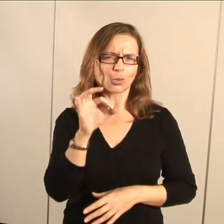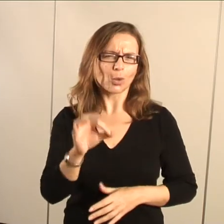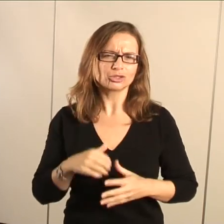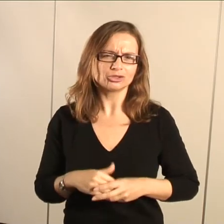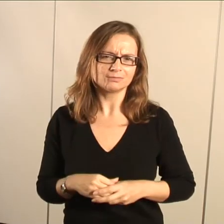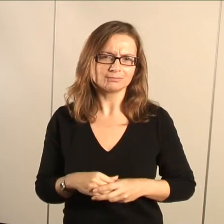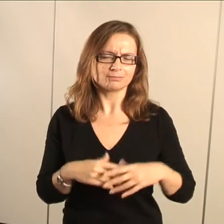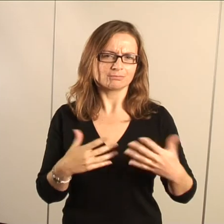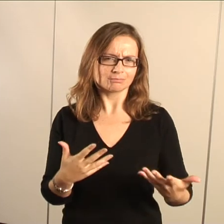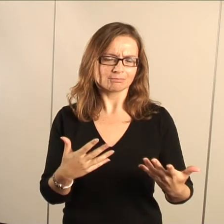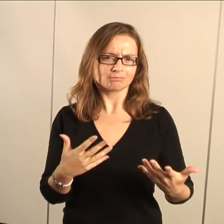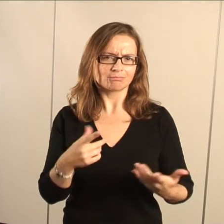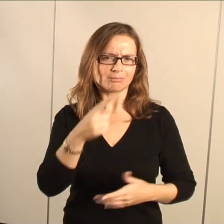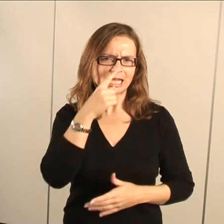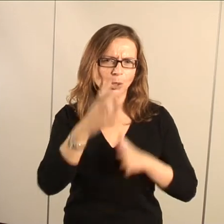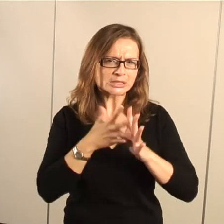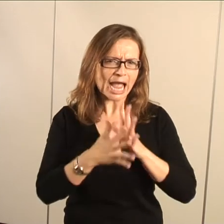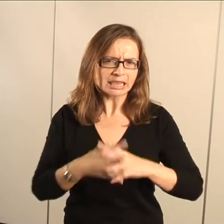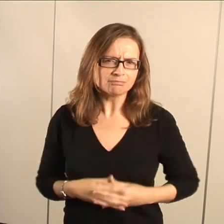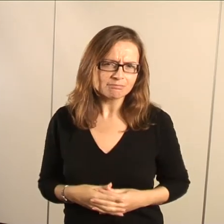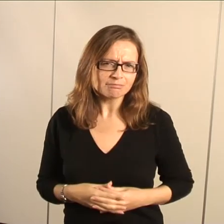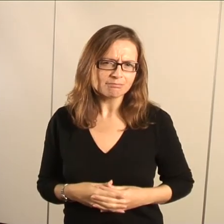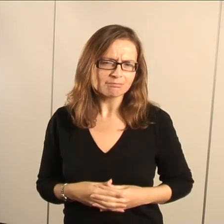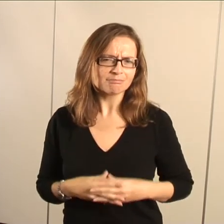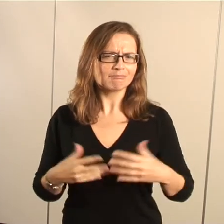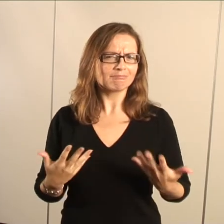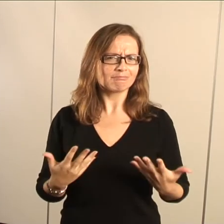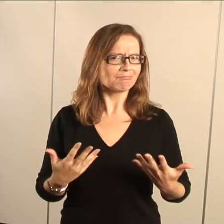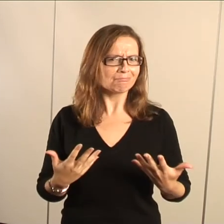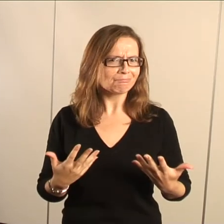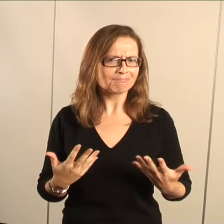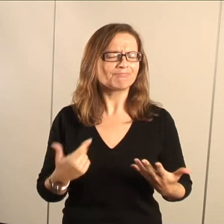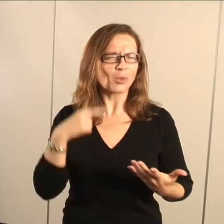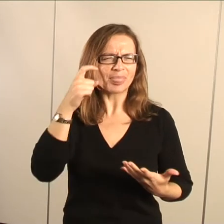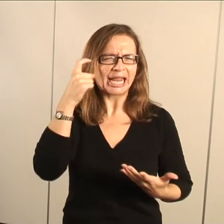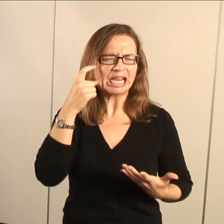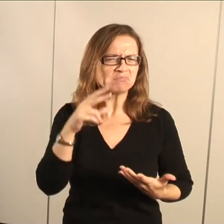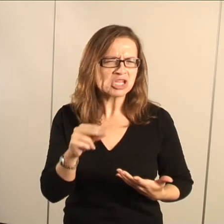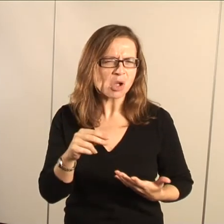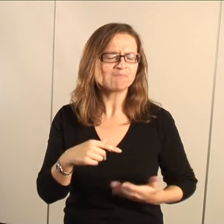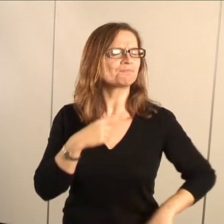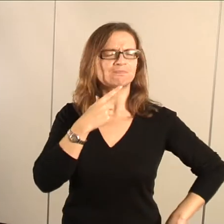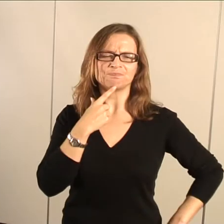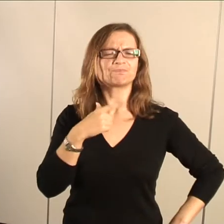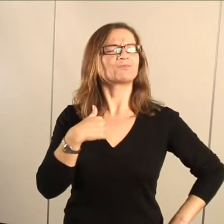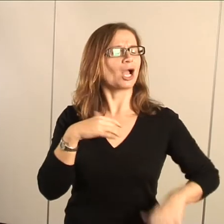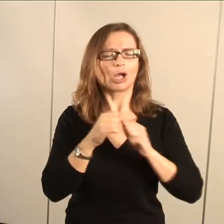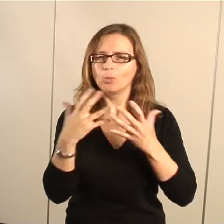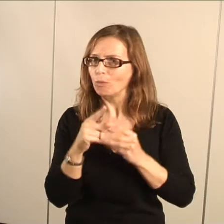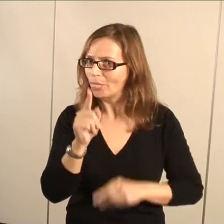So I'd like to ask you a question. Do you think you can sign? No? You're thinking, no, I can't. Well,